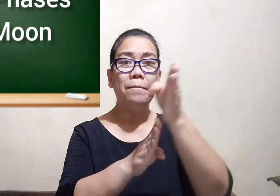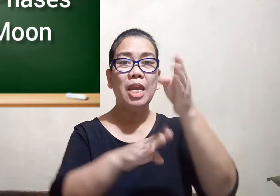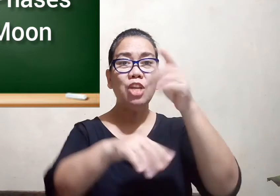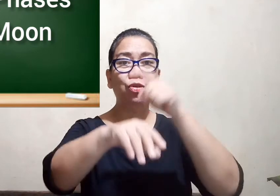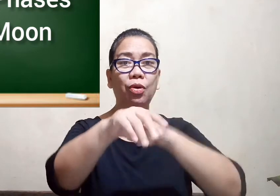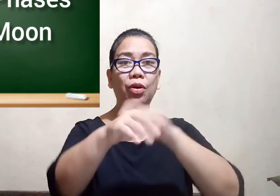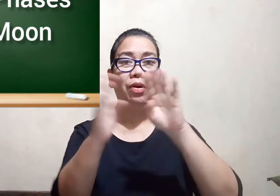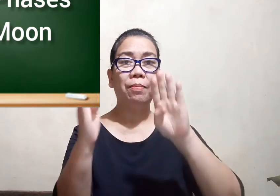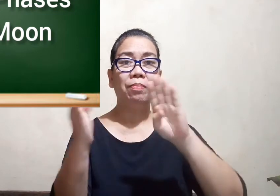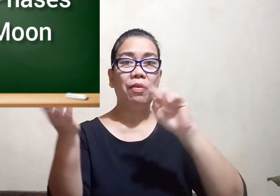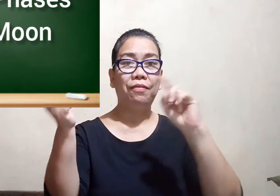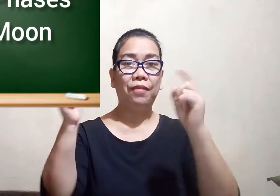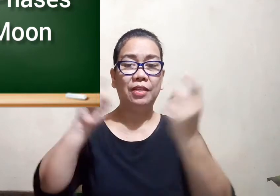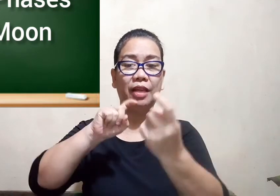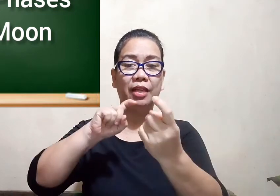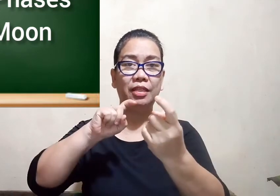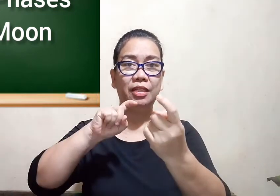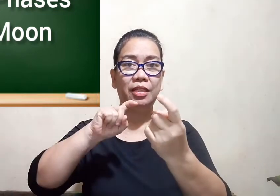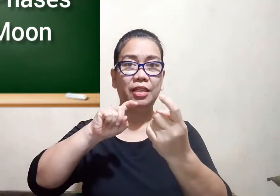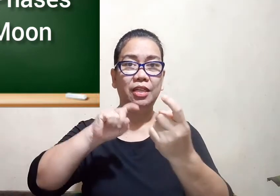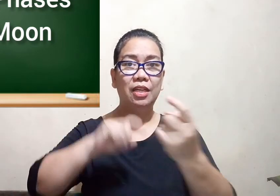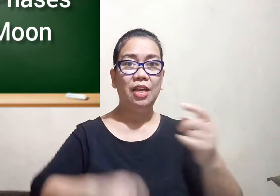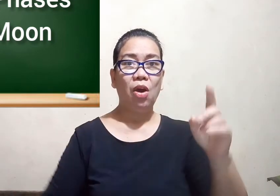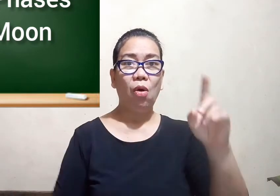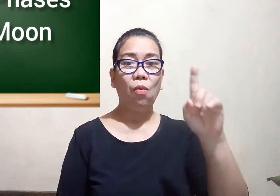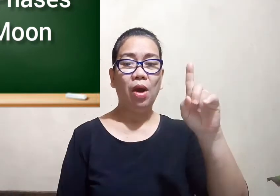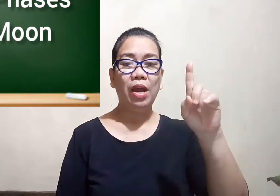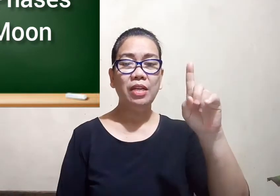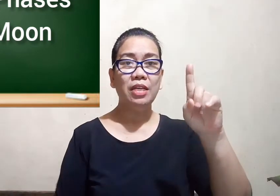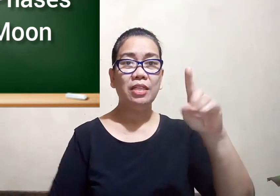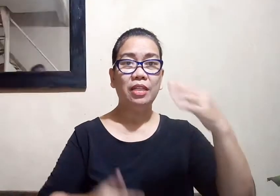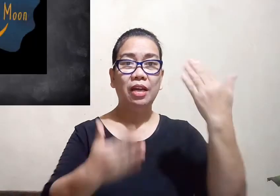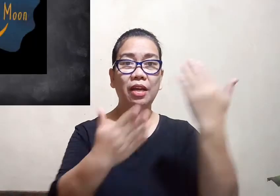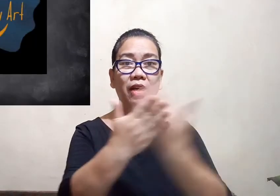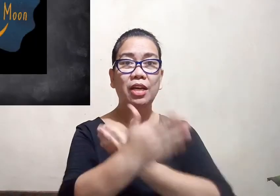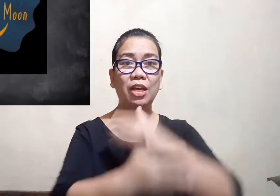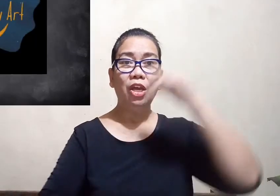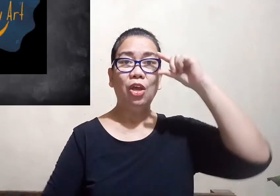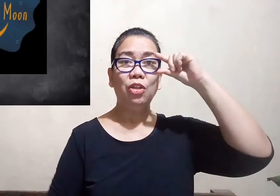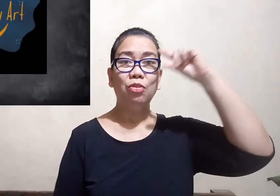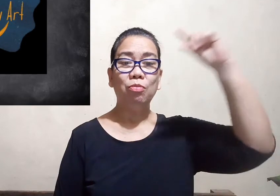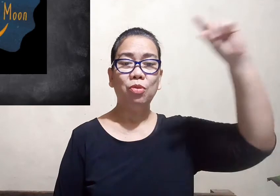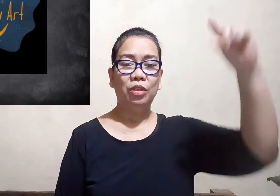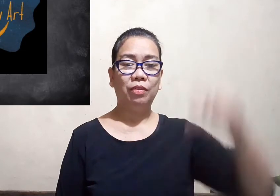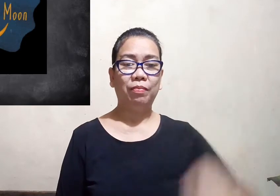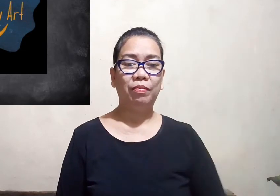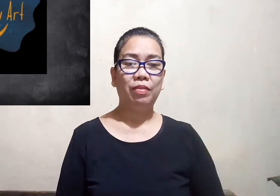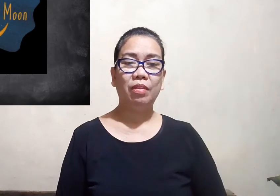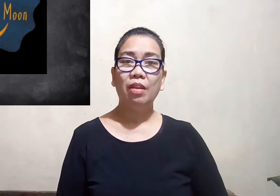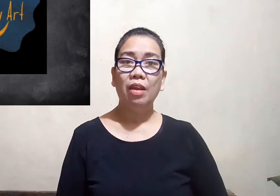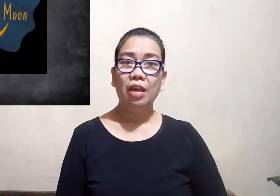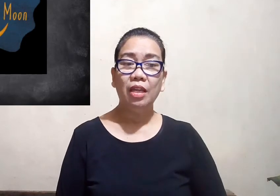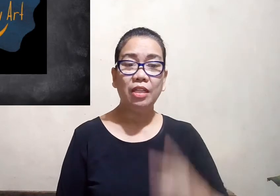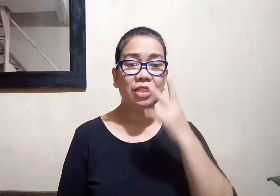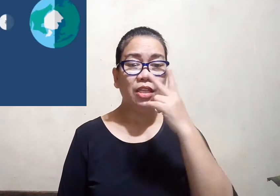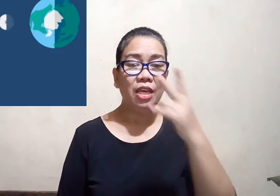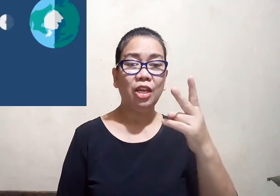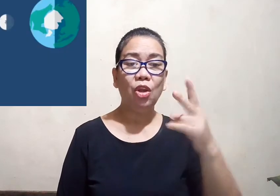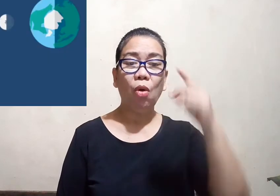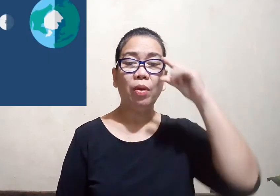major phases one is the new moon it is seen when